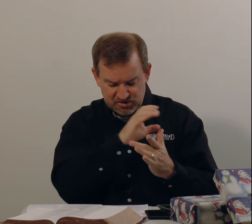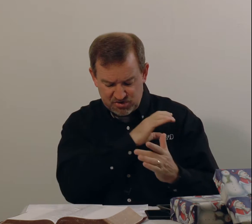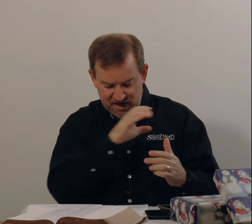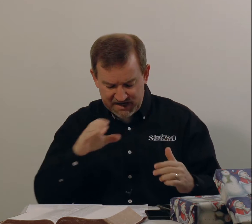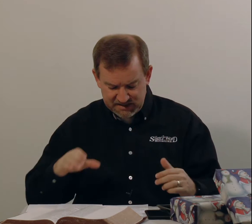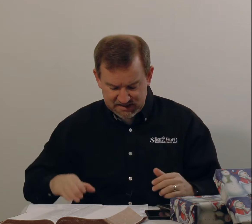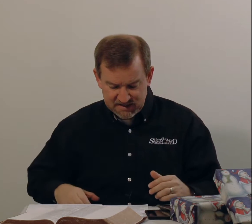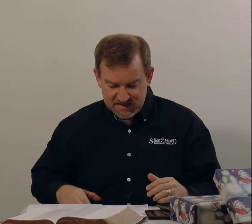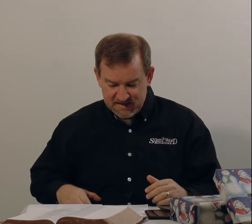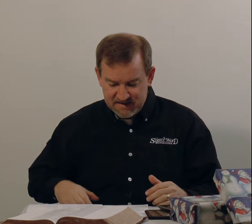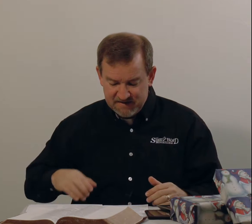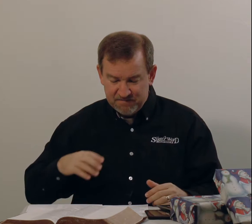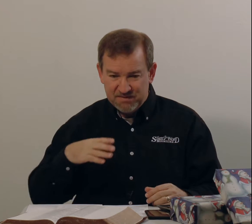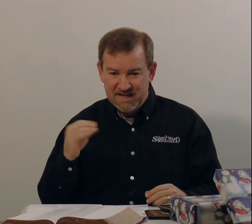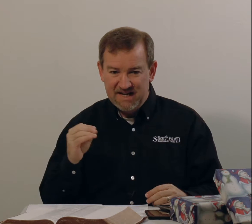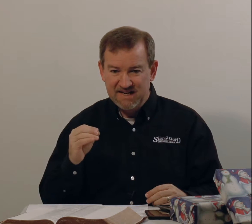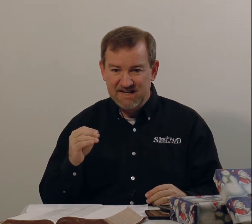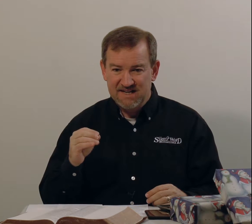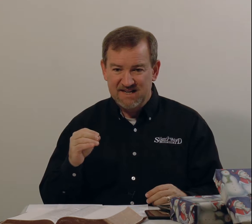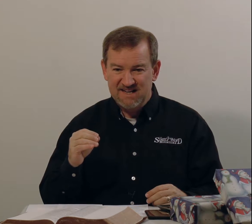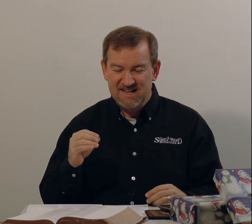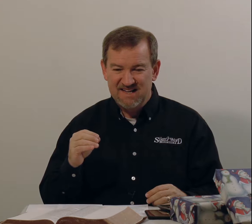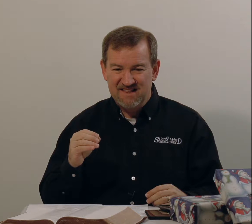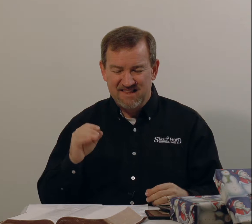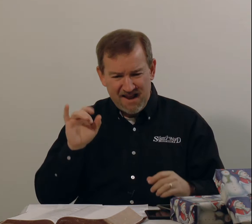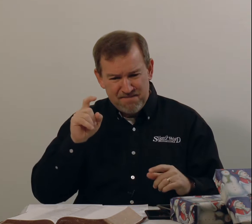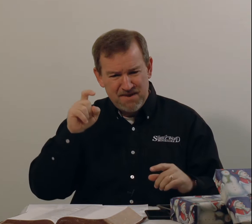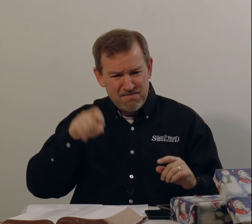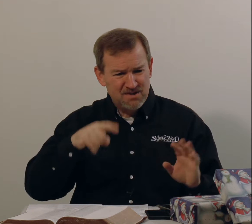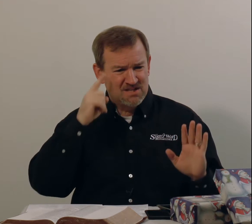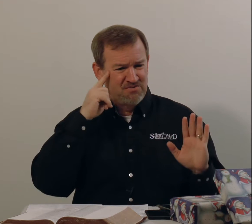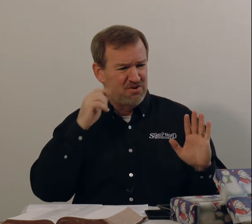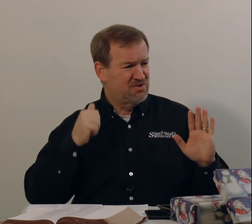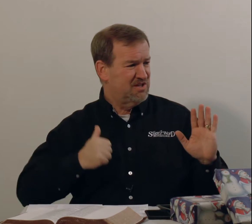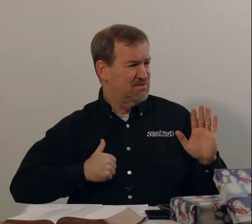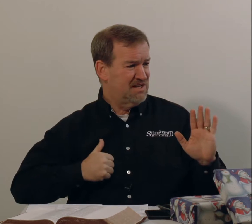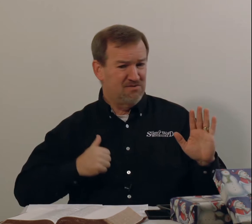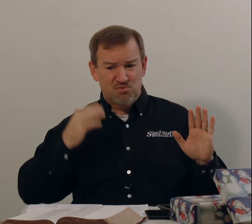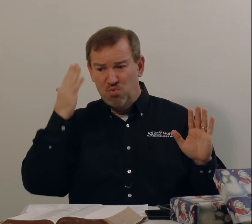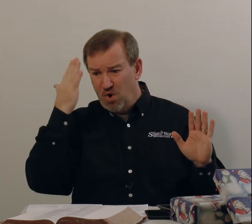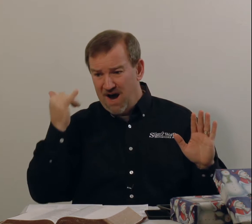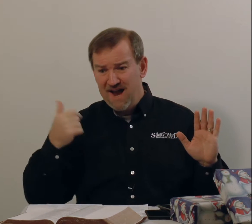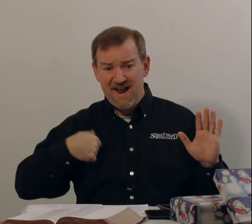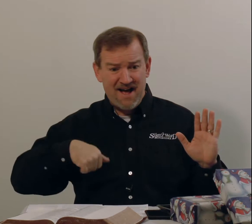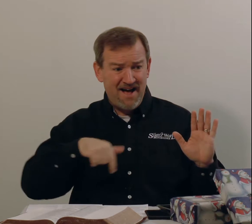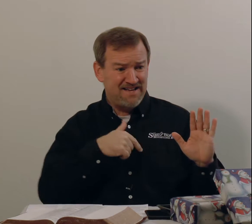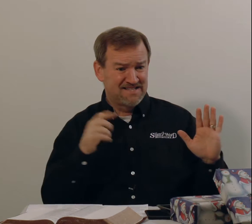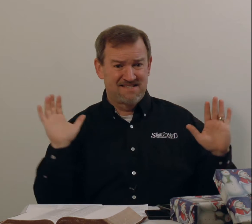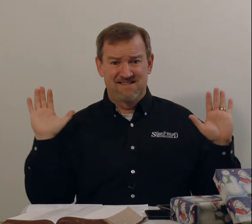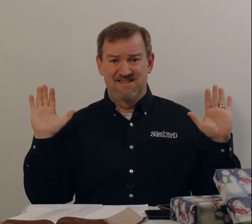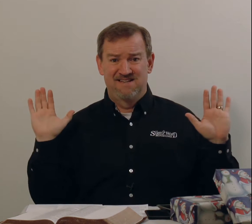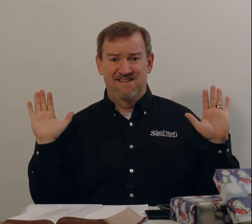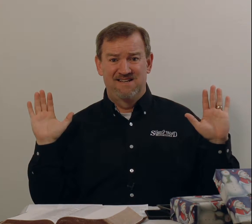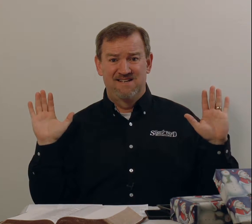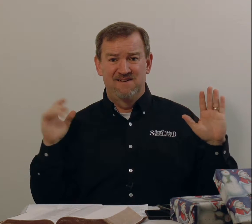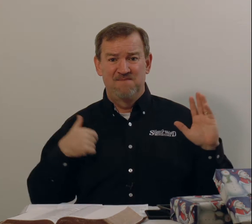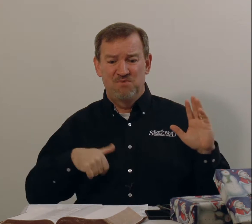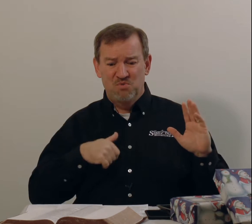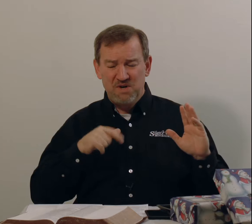Christ. And they, they must have thought to themselves, why us? We